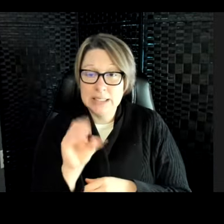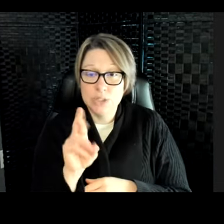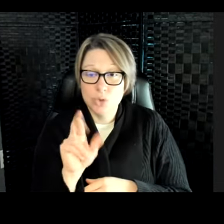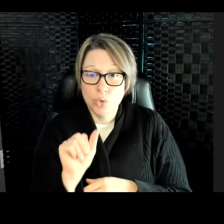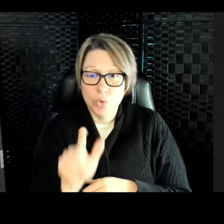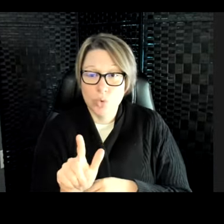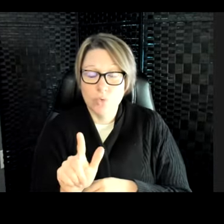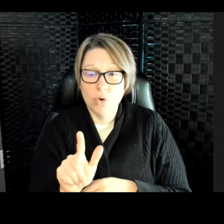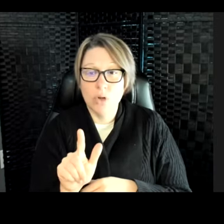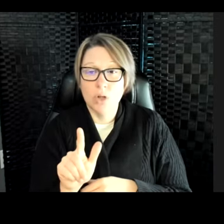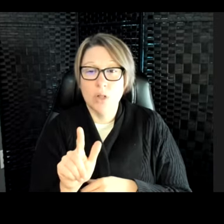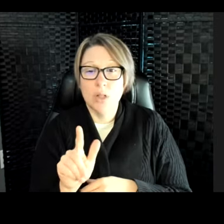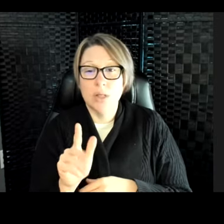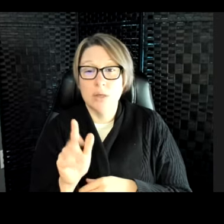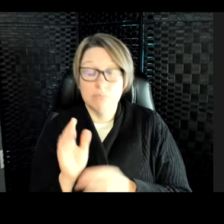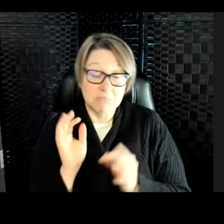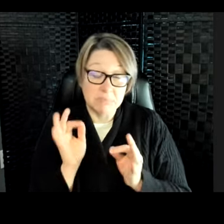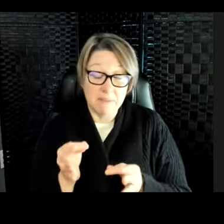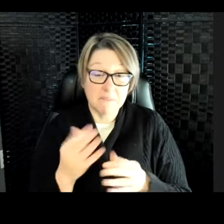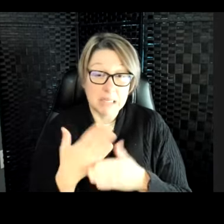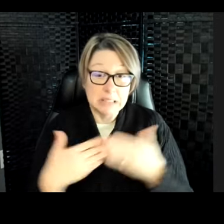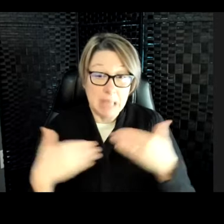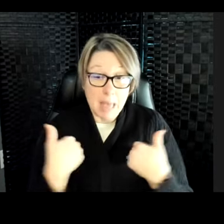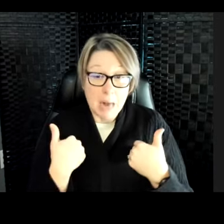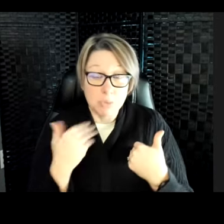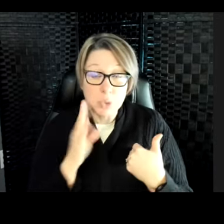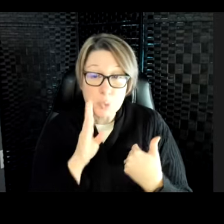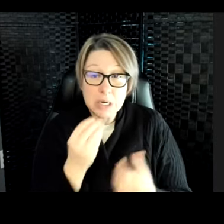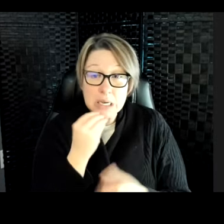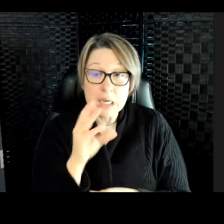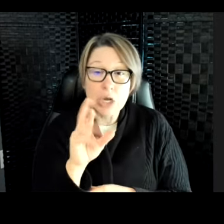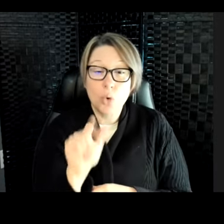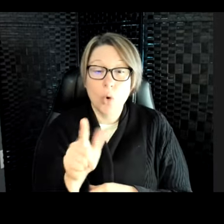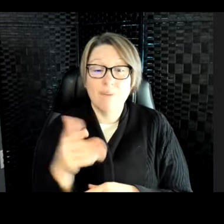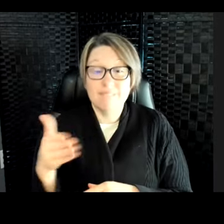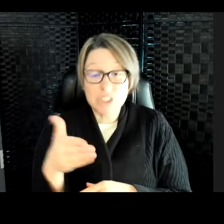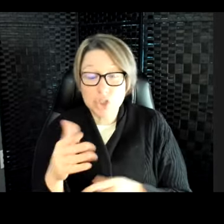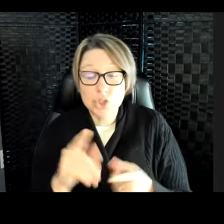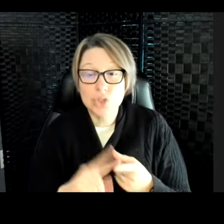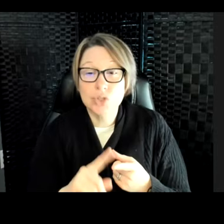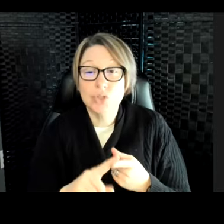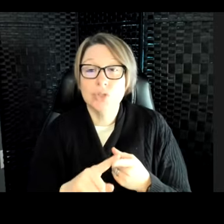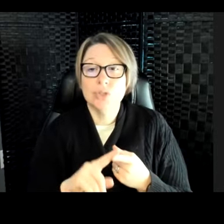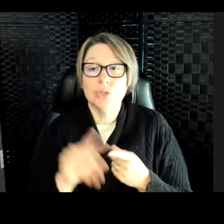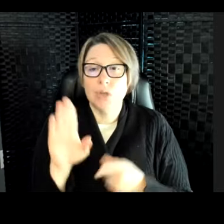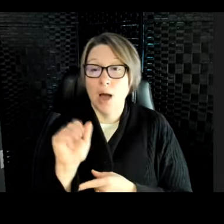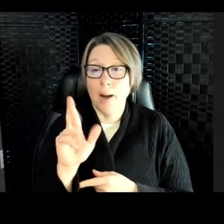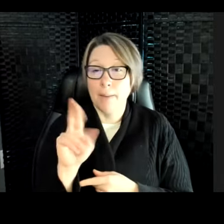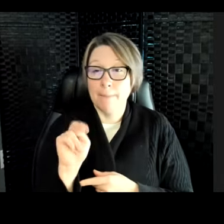There are definitely animals, some that will eat coral. So like fish, some barnacles, crabs, snails,